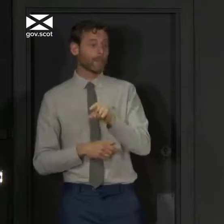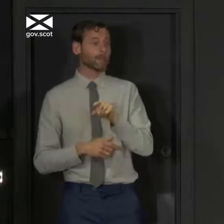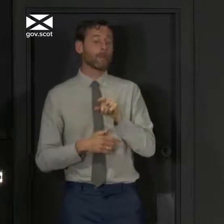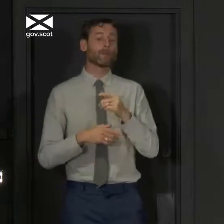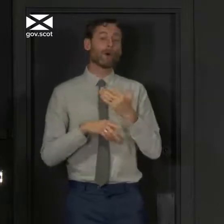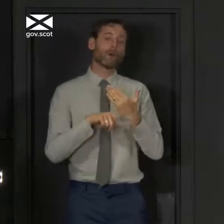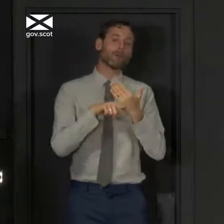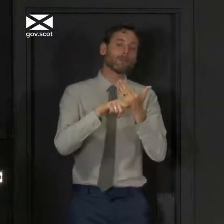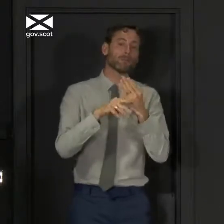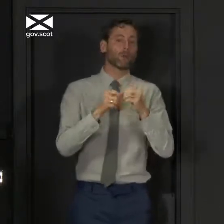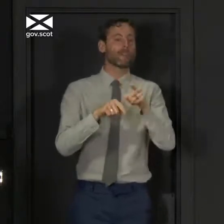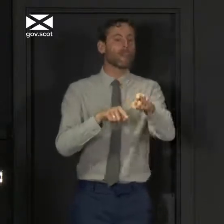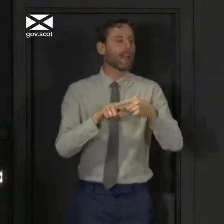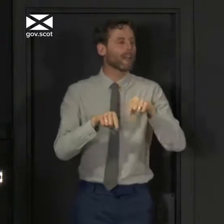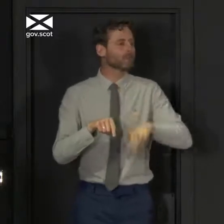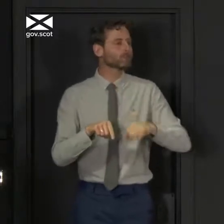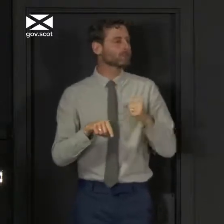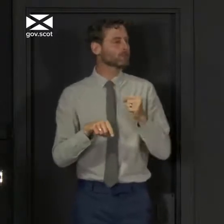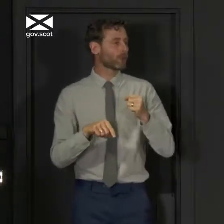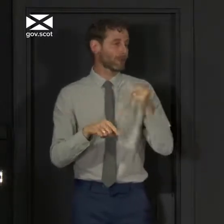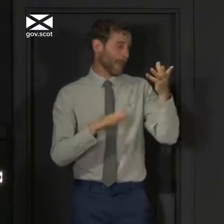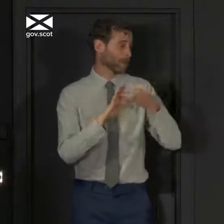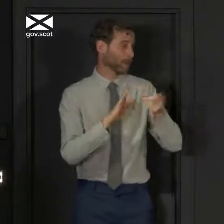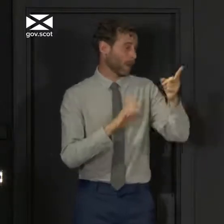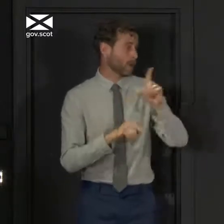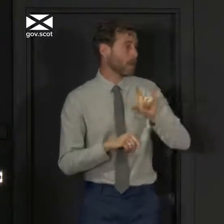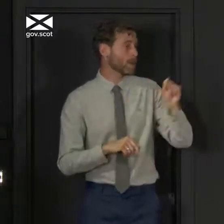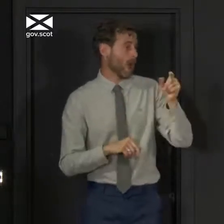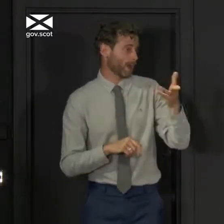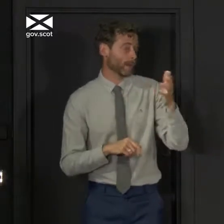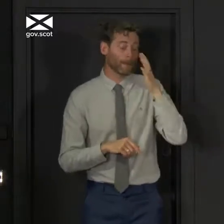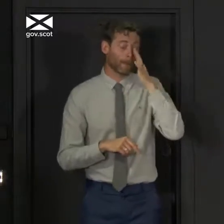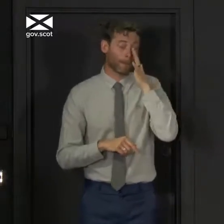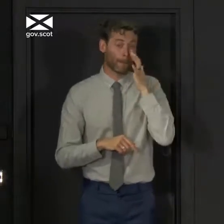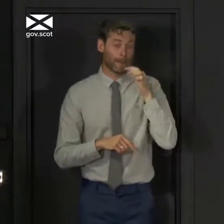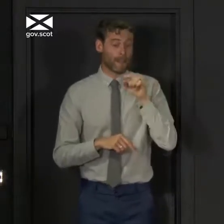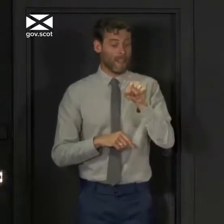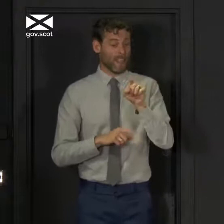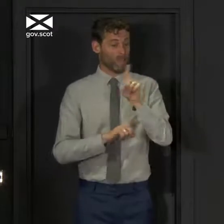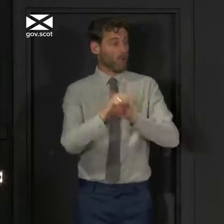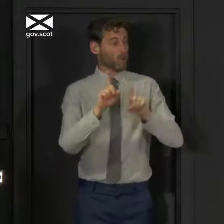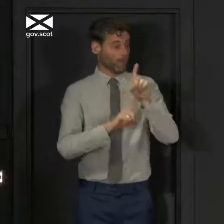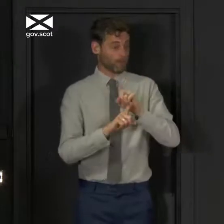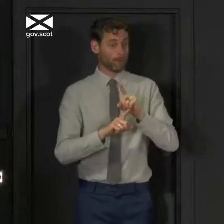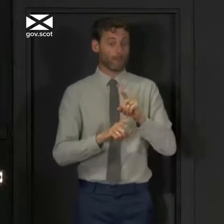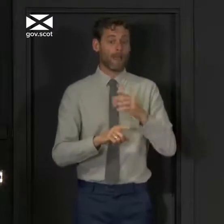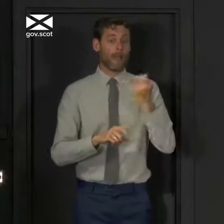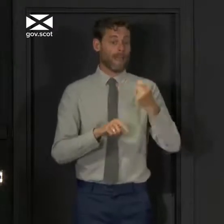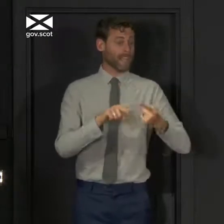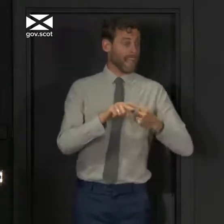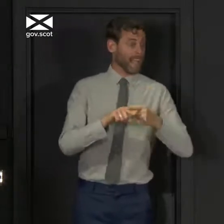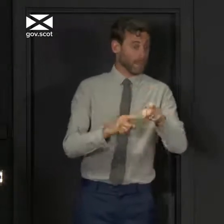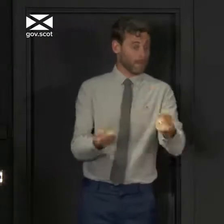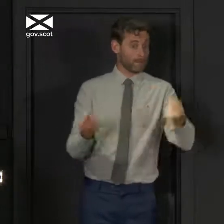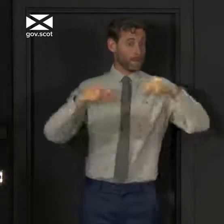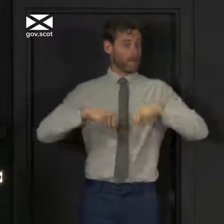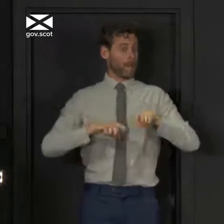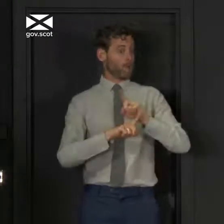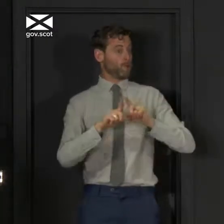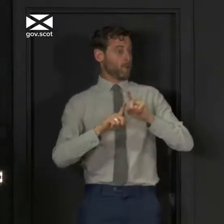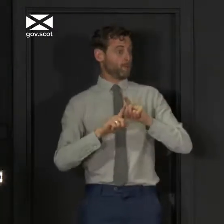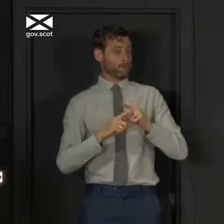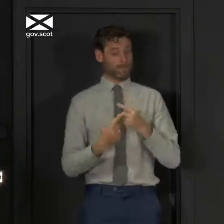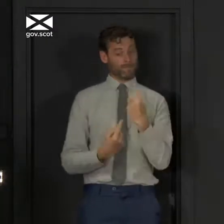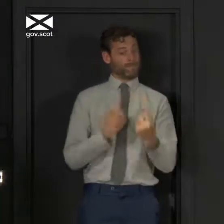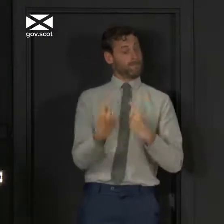and to go back to the Nike example, that was a case in point where there were people from England at that conference, and they